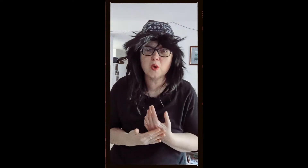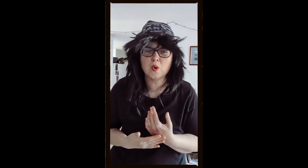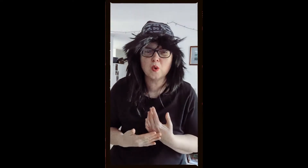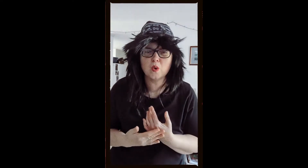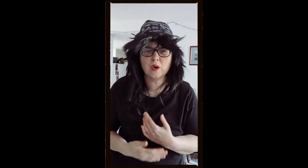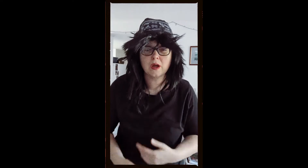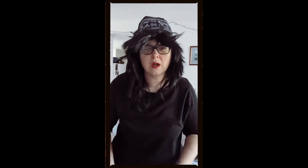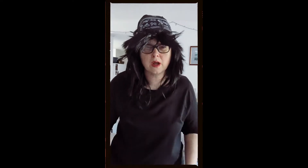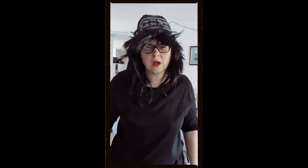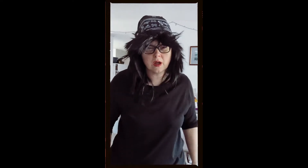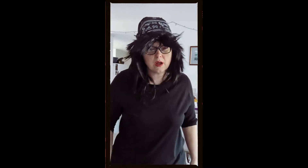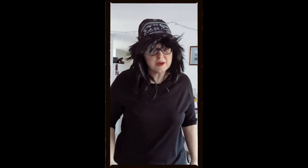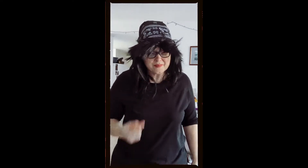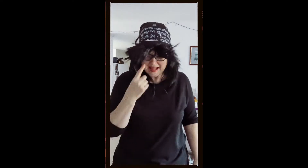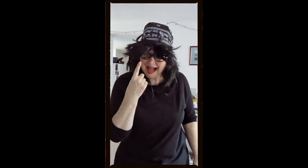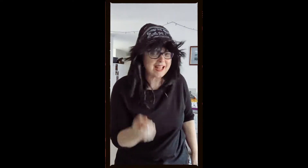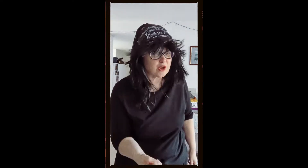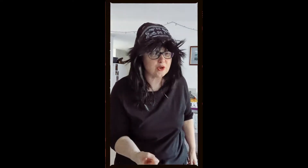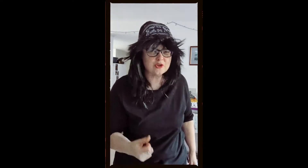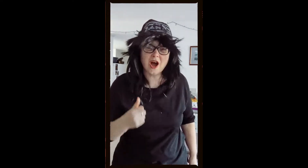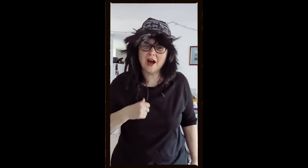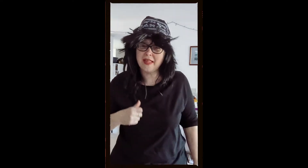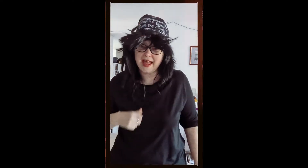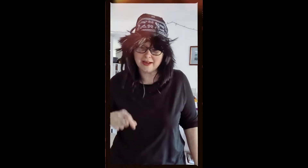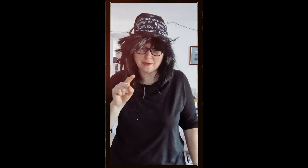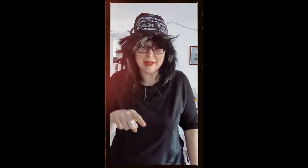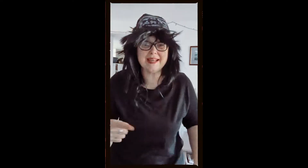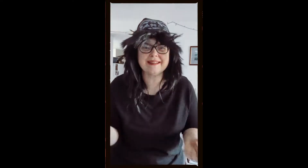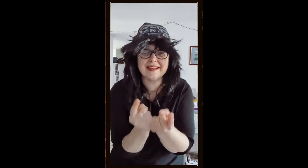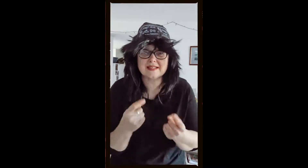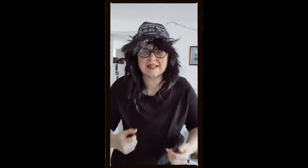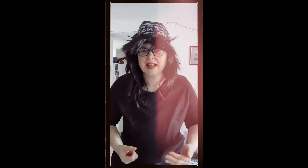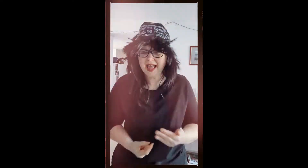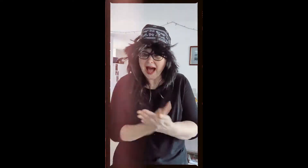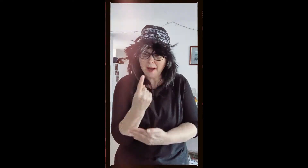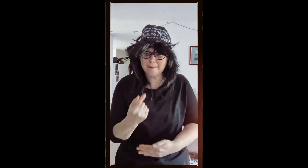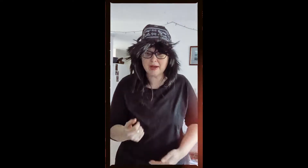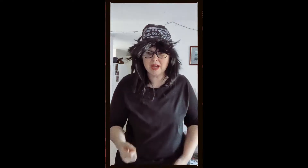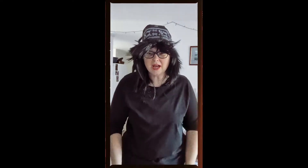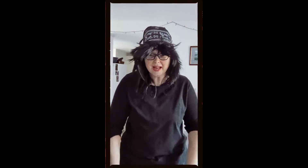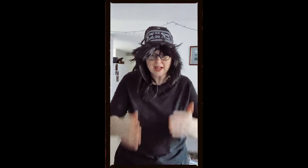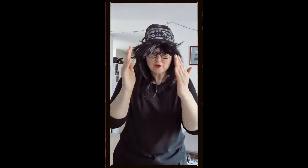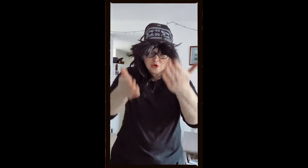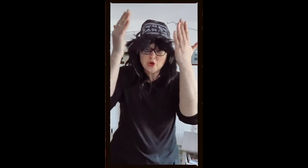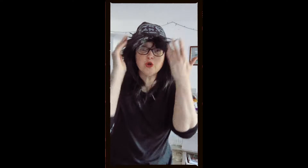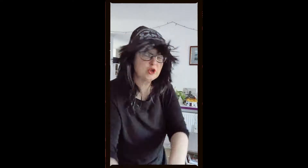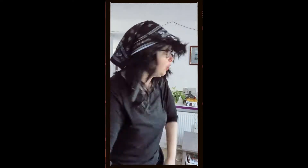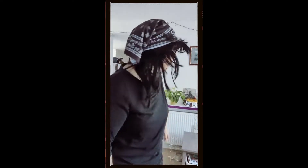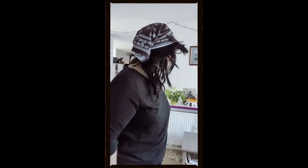I could not foresee this thing happening to you